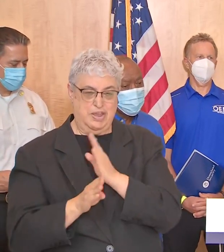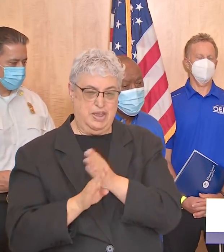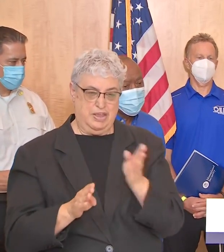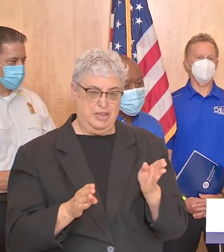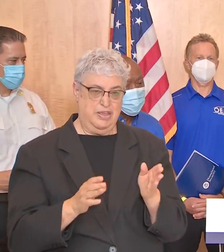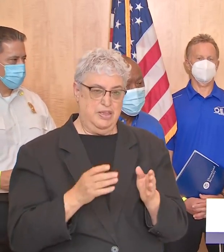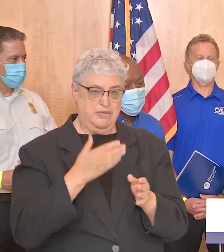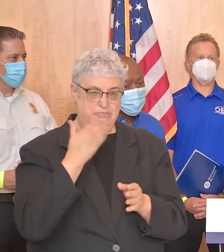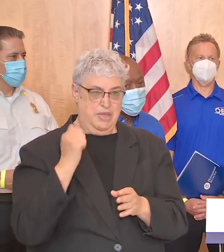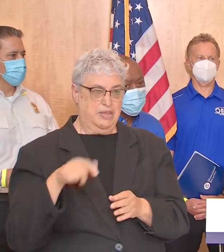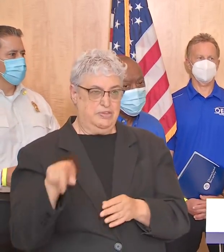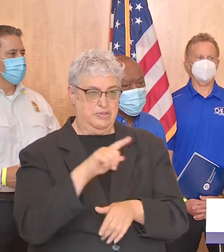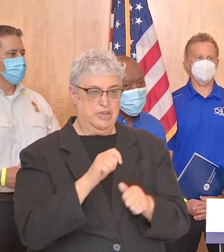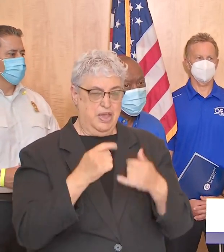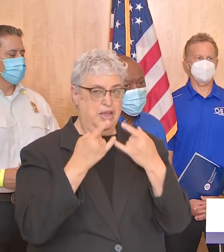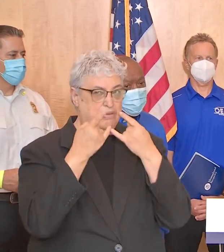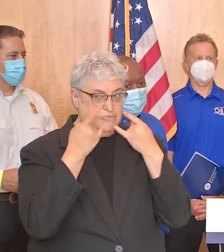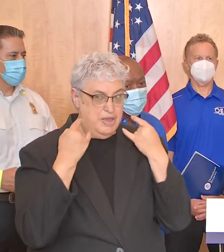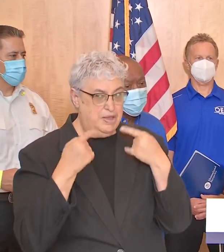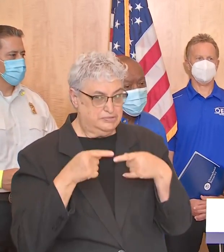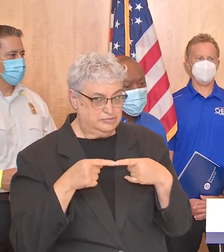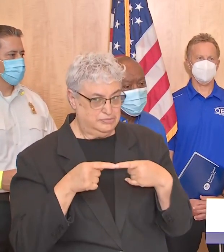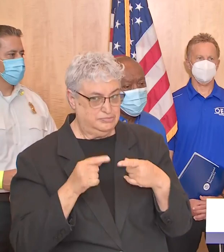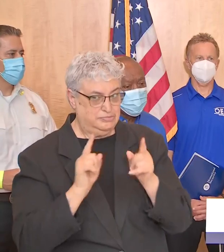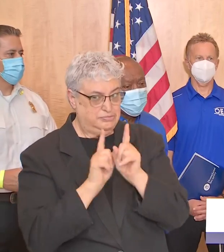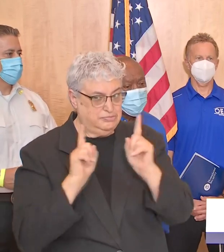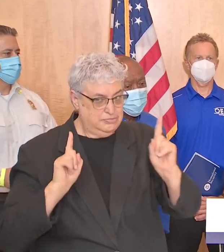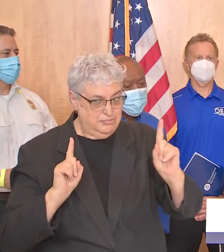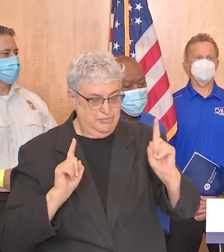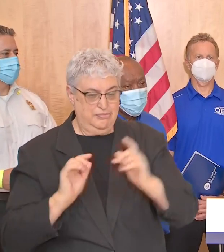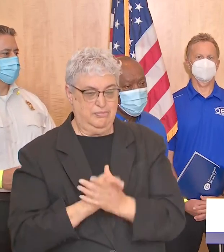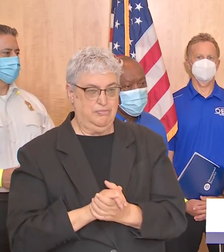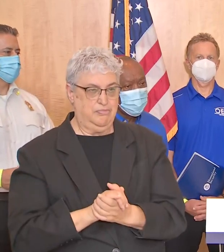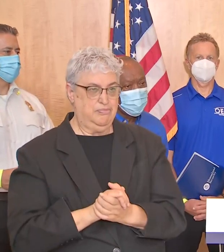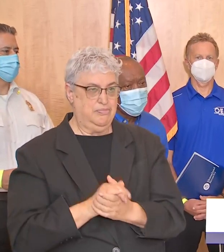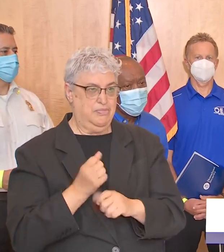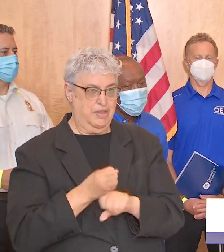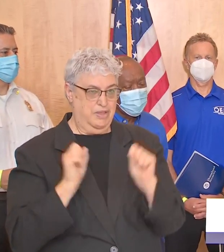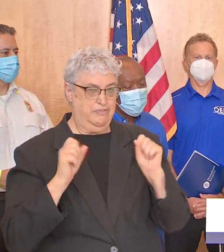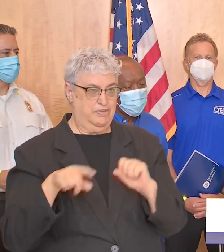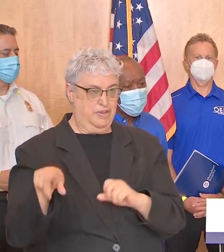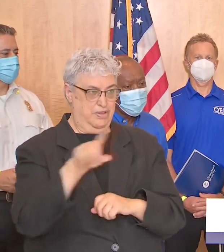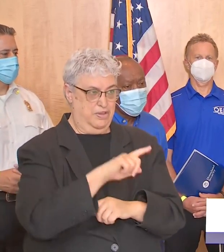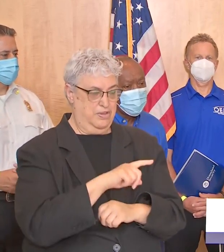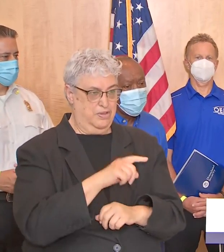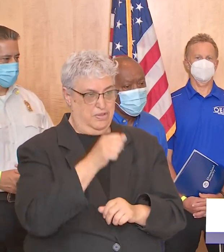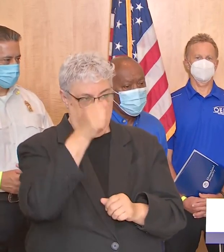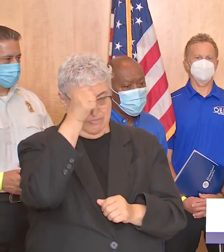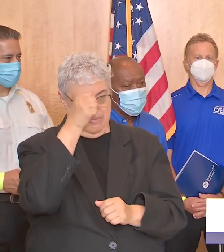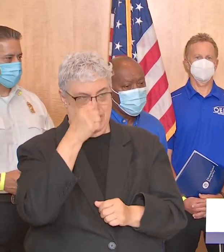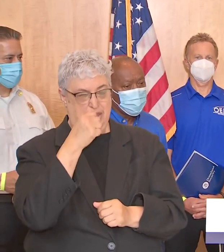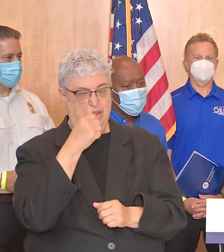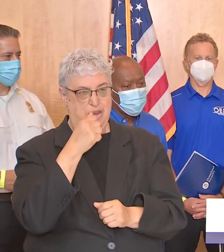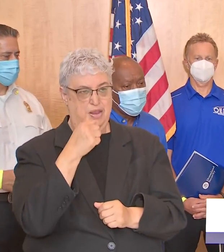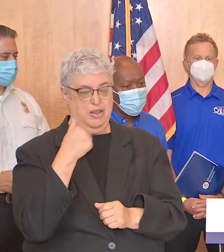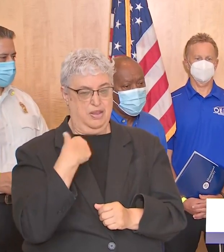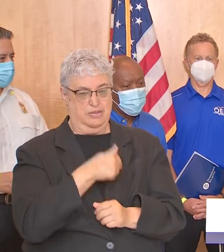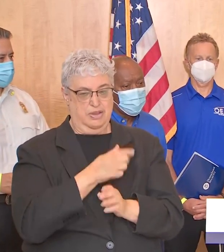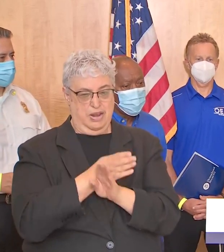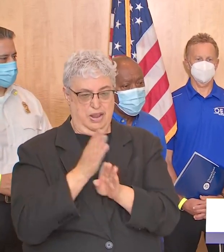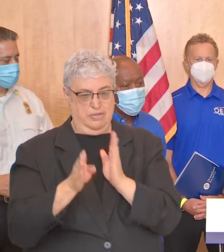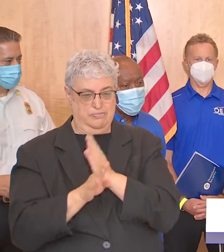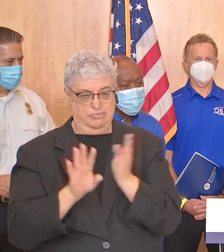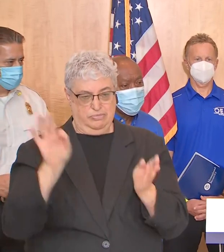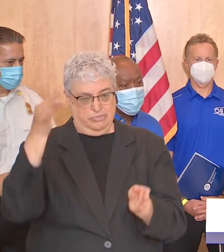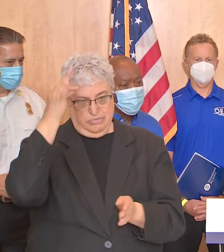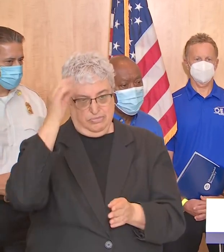they can which is to do it in a way that is safe to you but let us be reminded of our neighbors and the federal